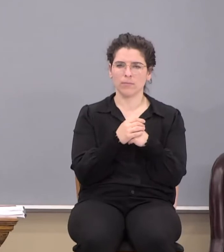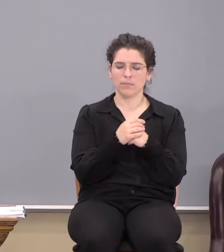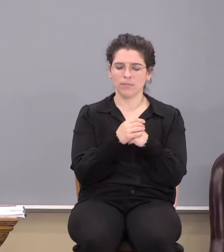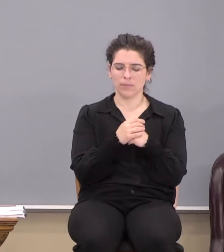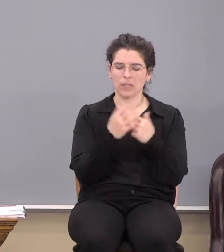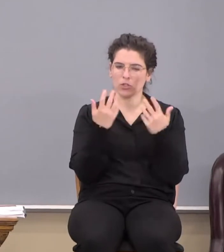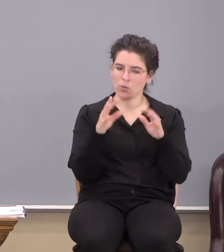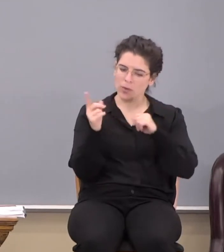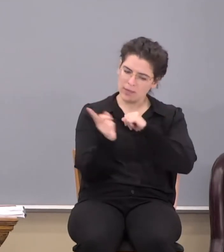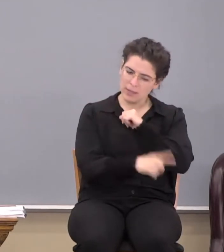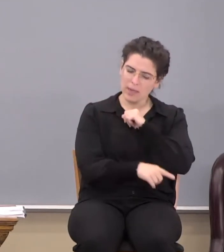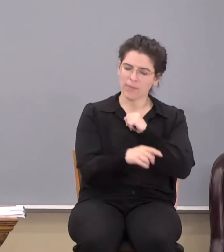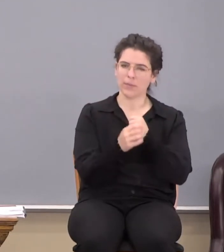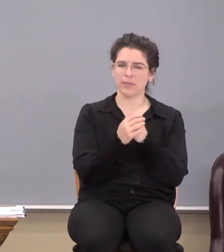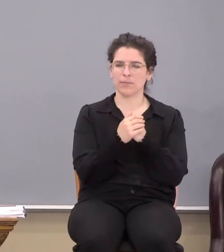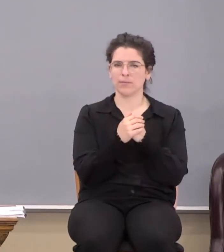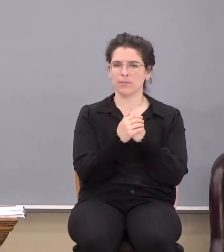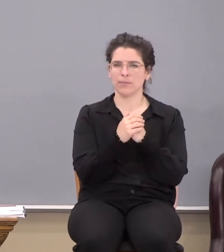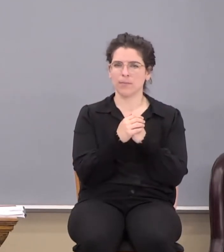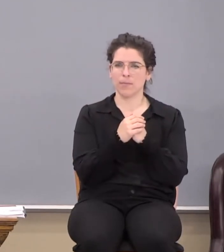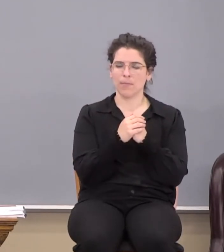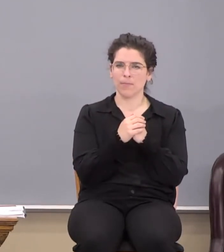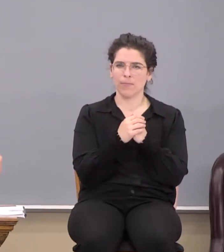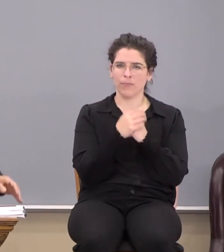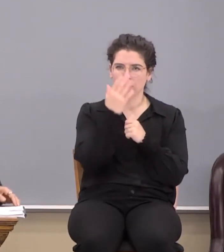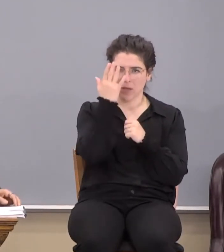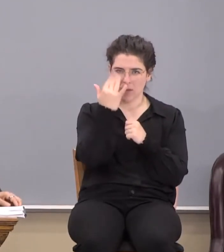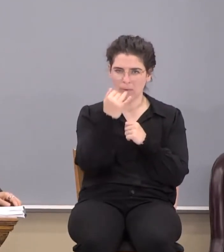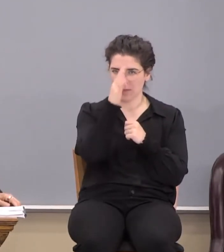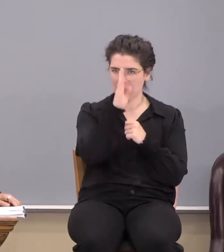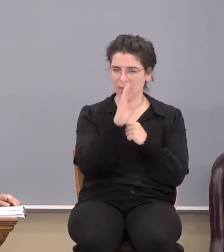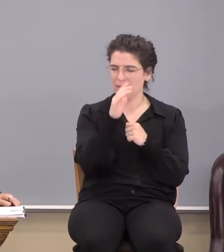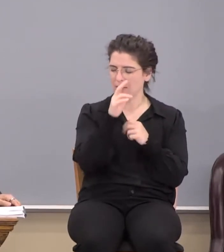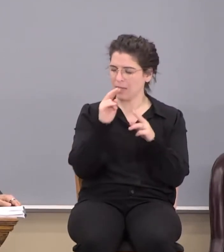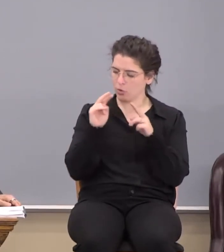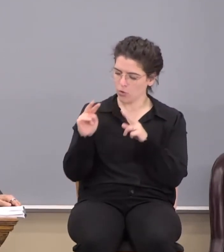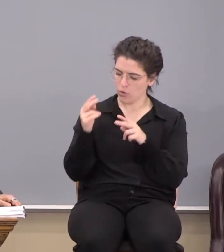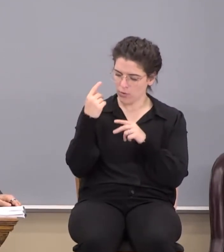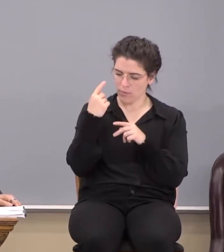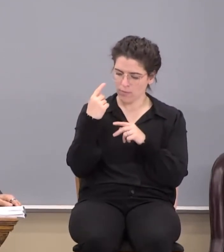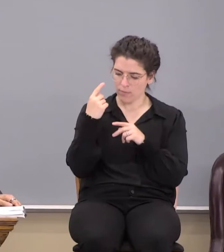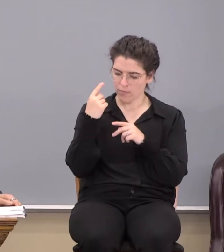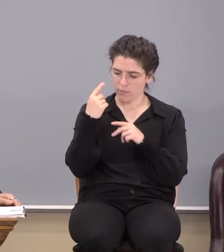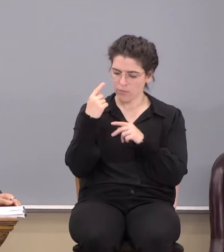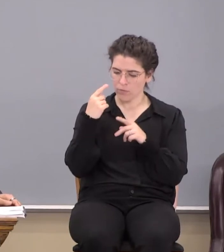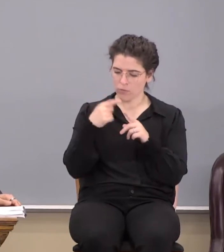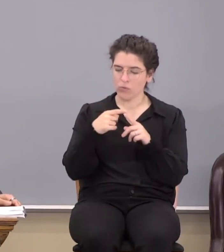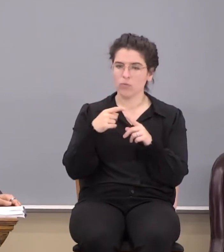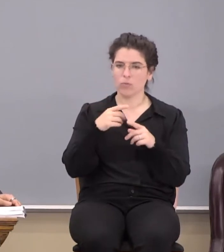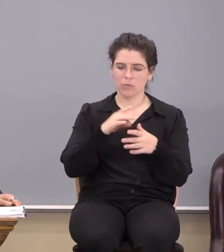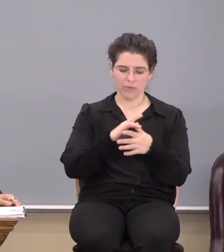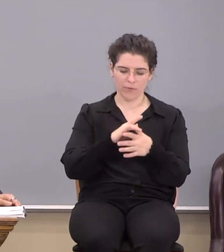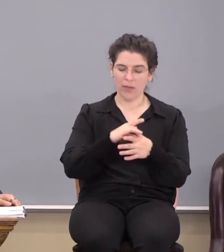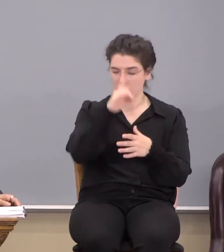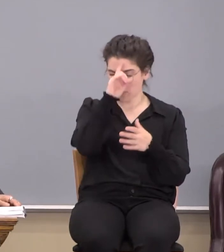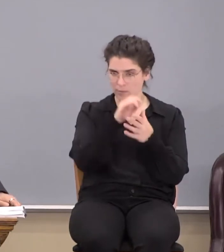It's already condemned. Why is it that God doesn't look to the flesh of a believer